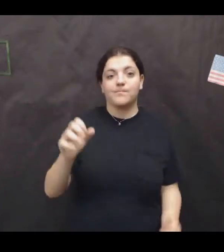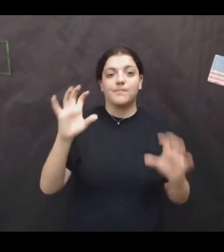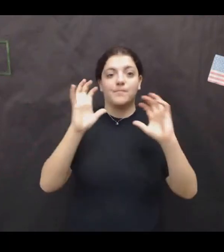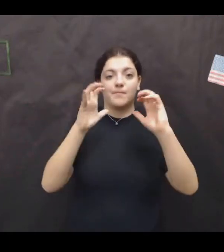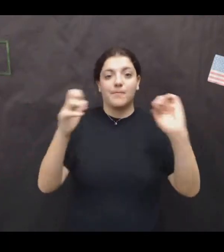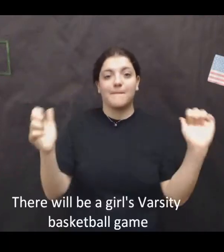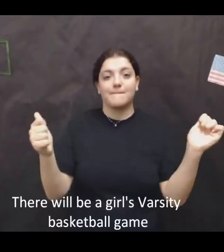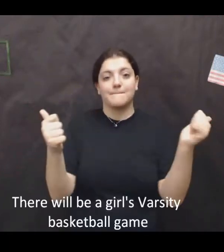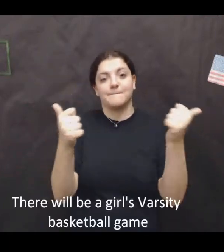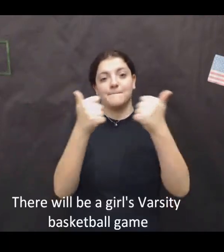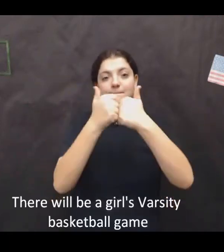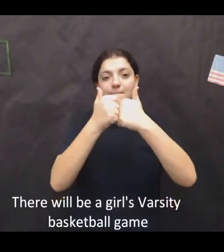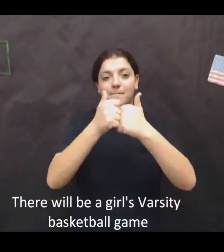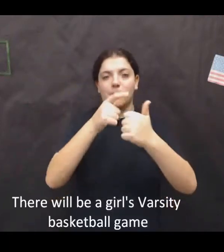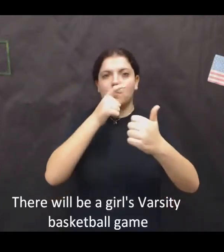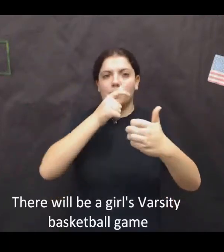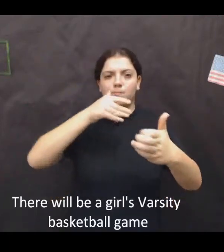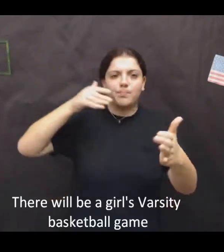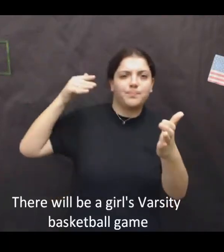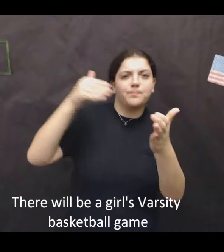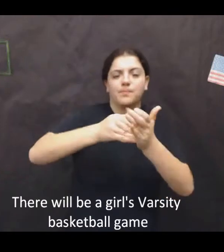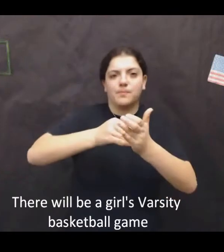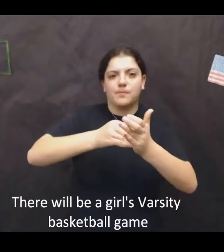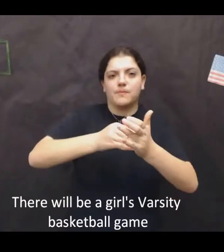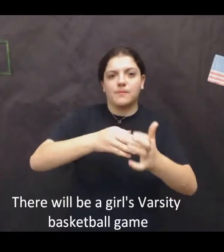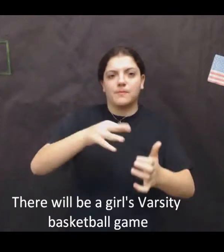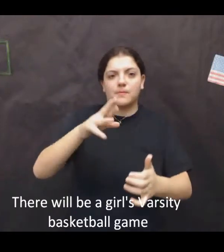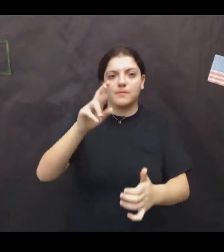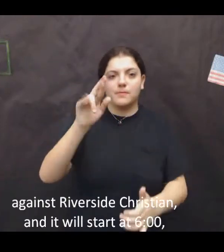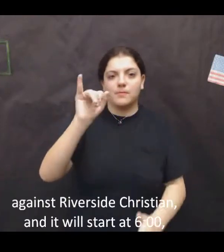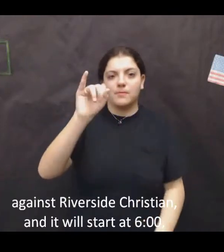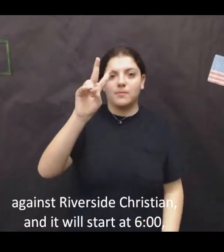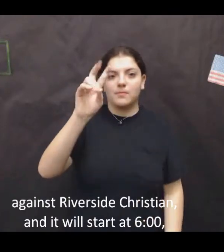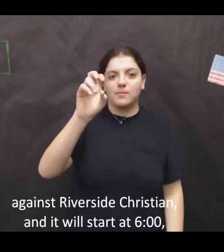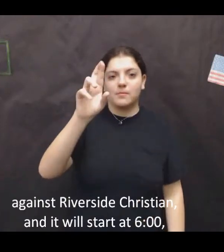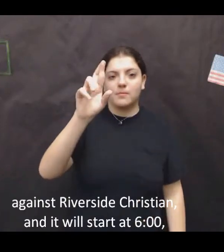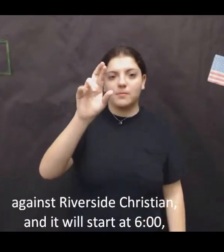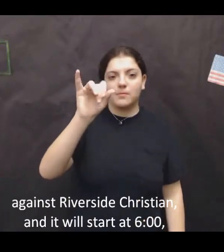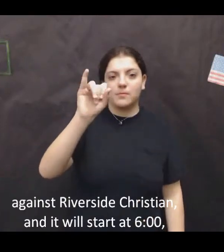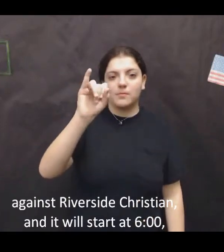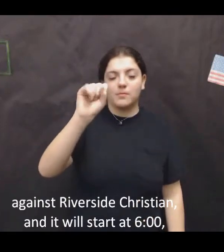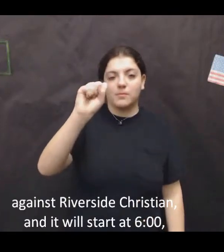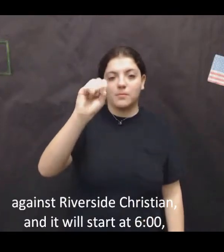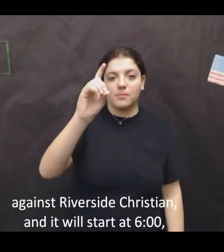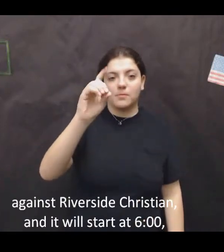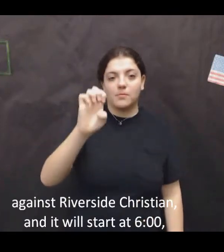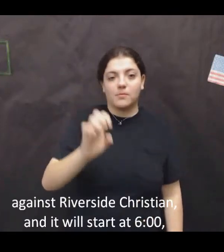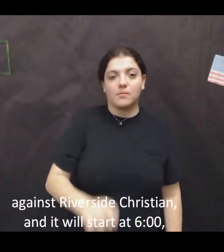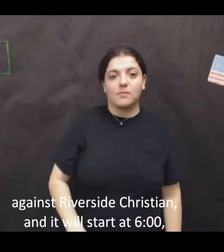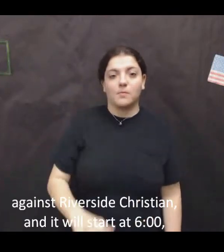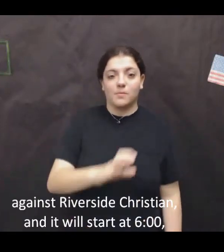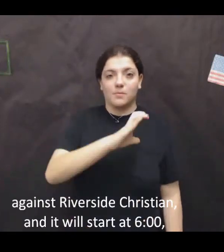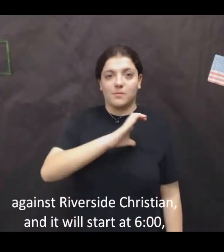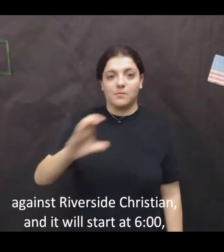There will be a girls varsity basketball game against Riverside Christian.